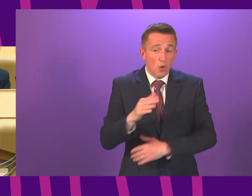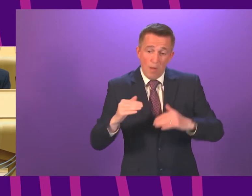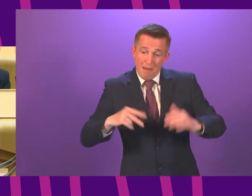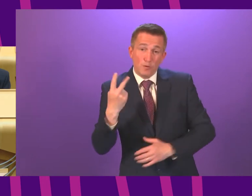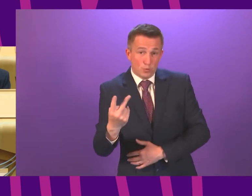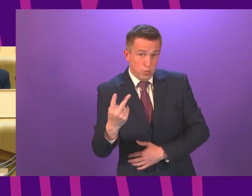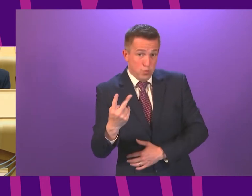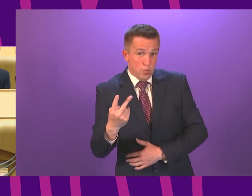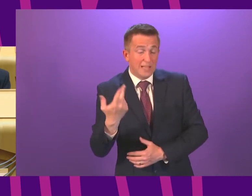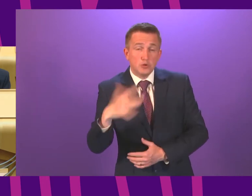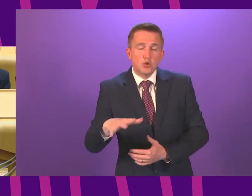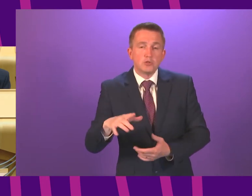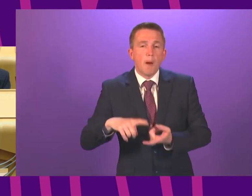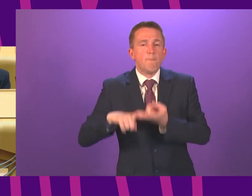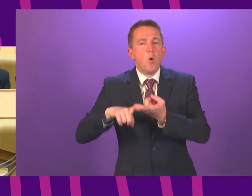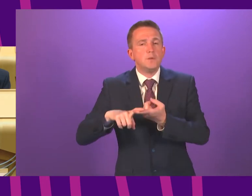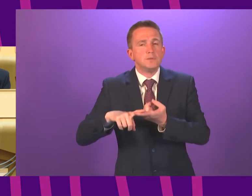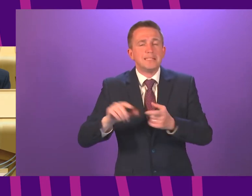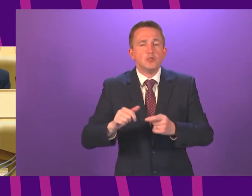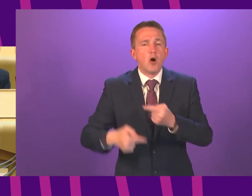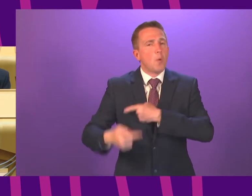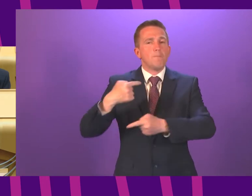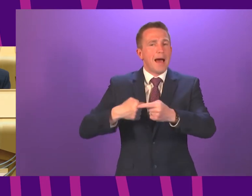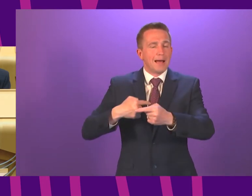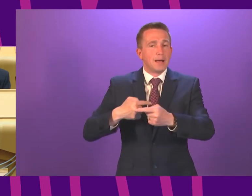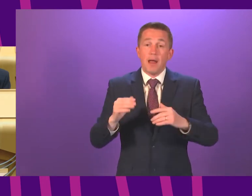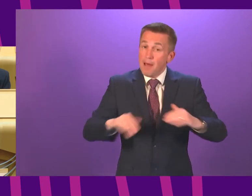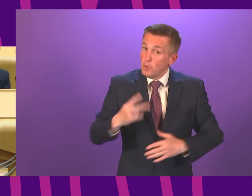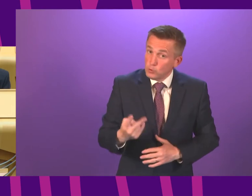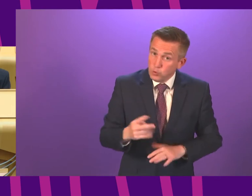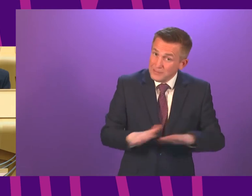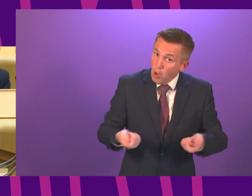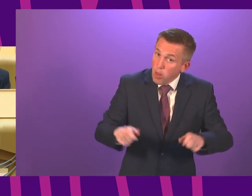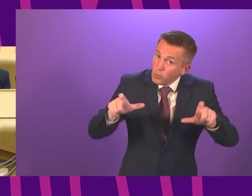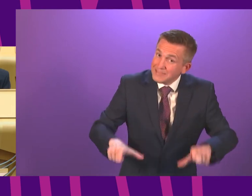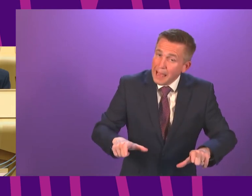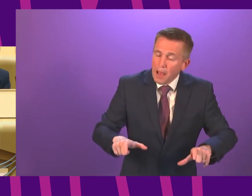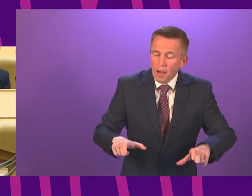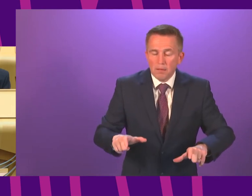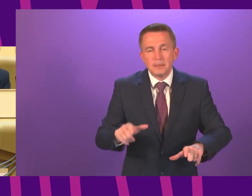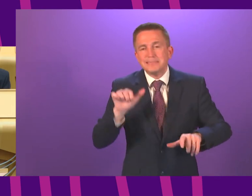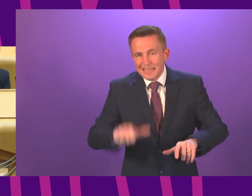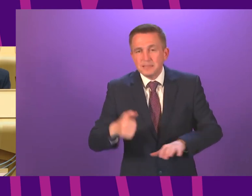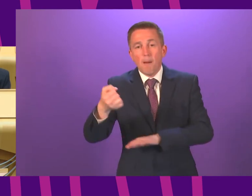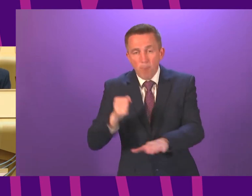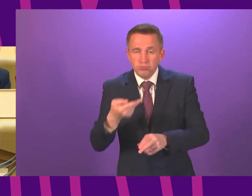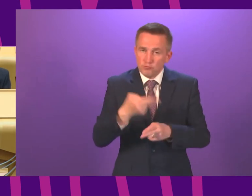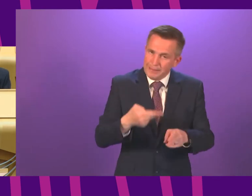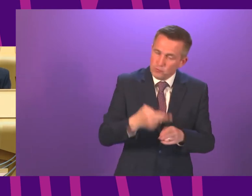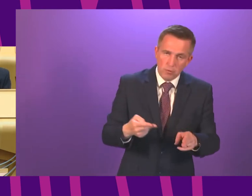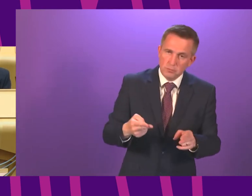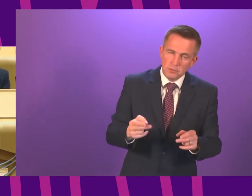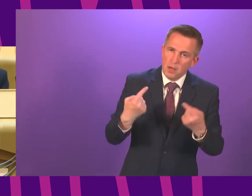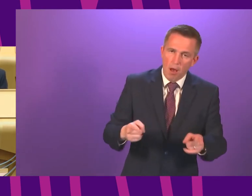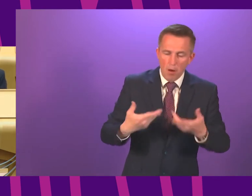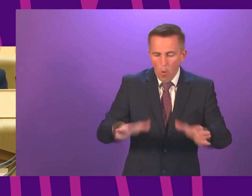not a step backwards. And Level 2 is not lockdown. It does have an impact on opening hours of pubs and restaurants and the numbers that can